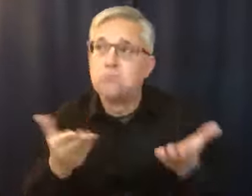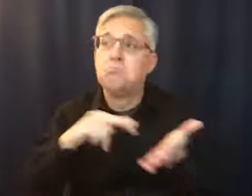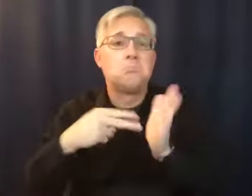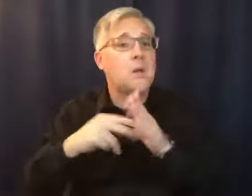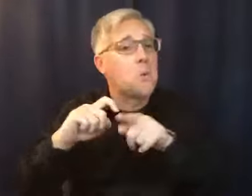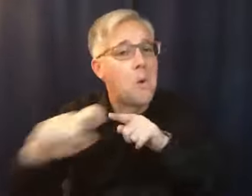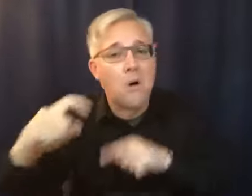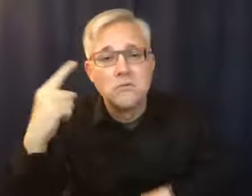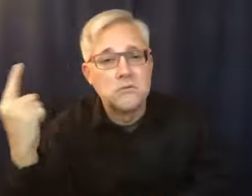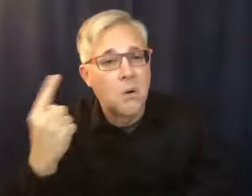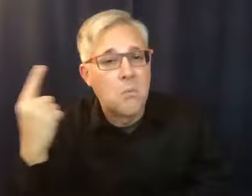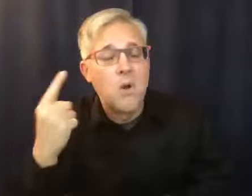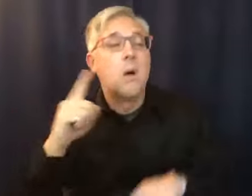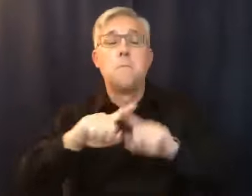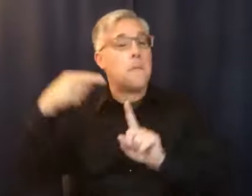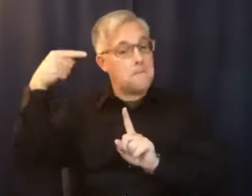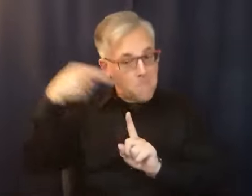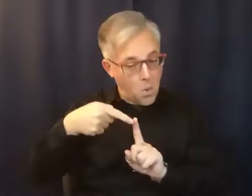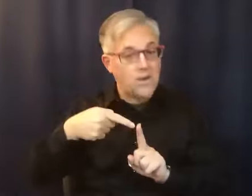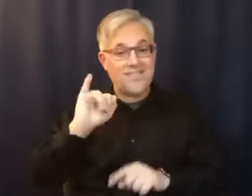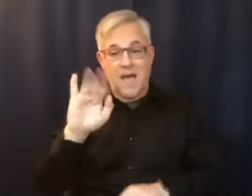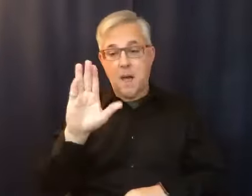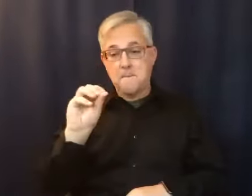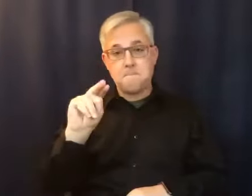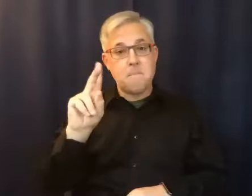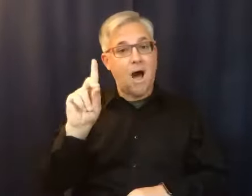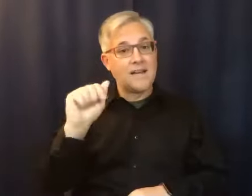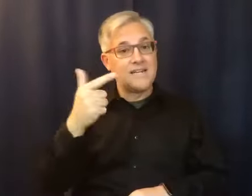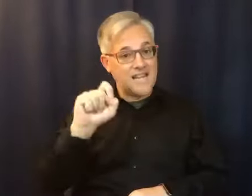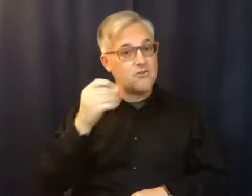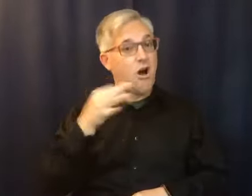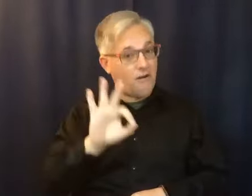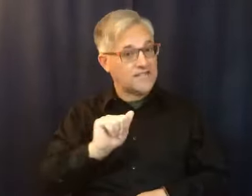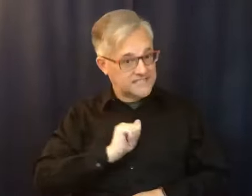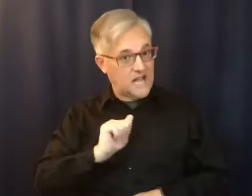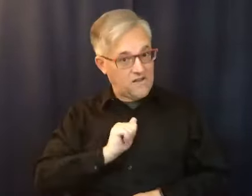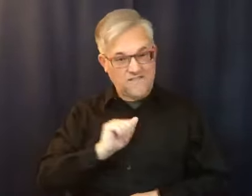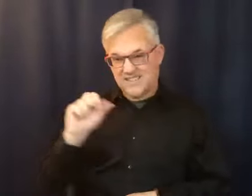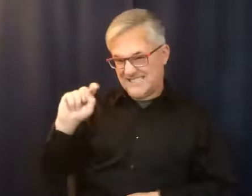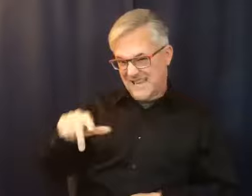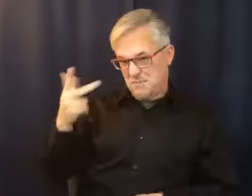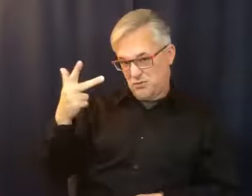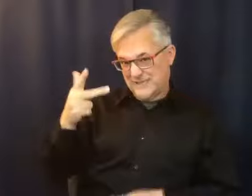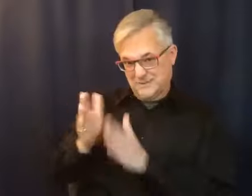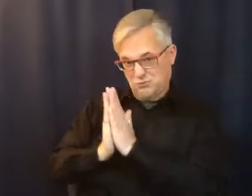delivered from the bondage of self, so that you can understand and share the good news that life happens,